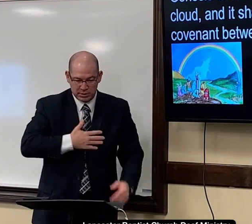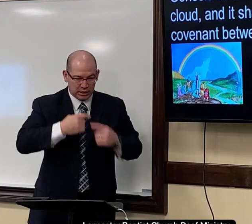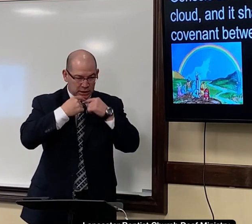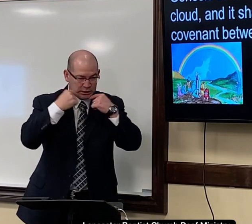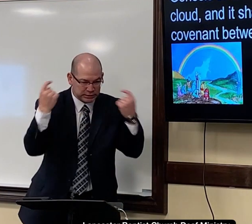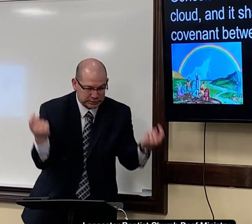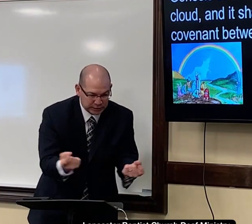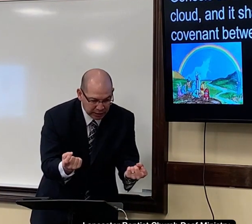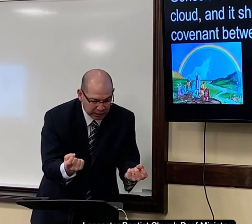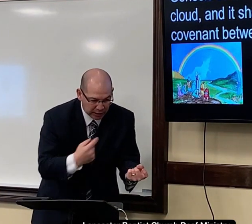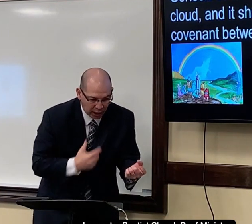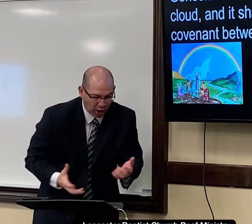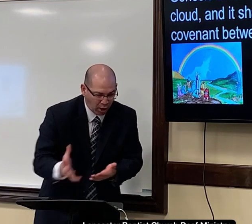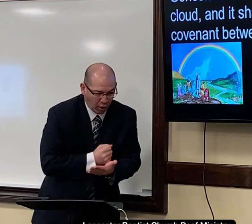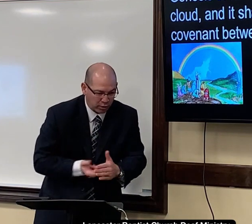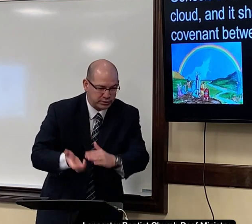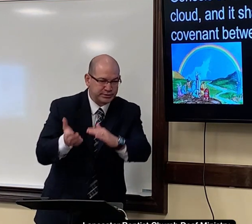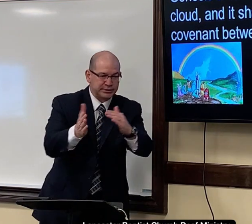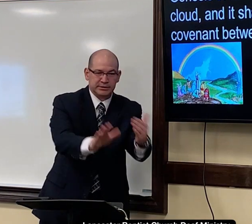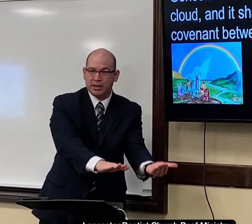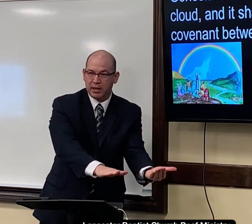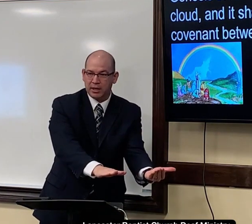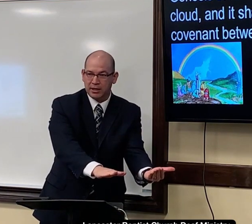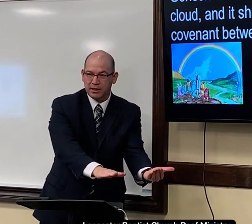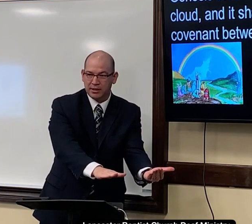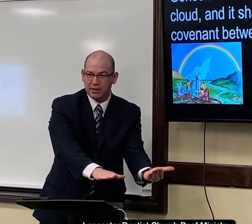because of my sin because have earned death